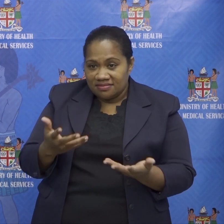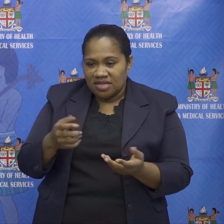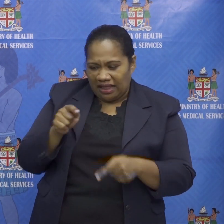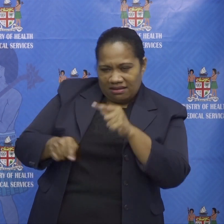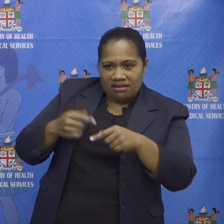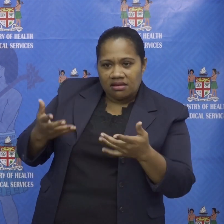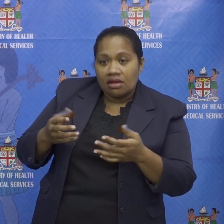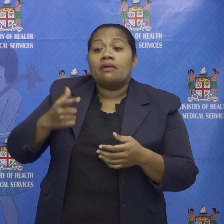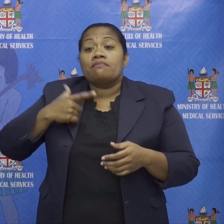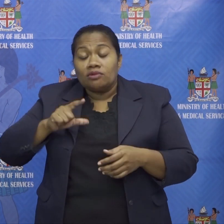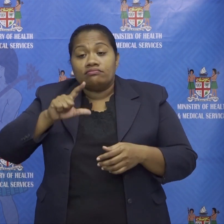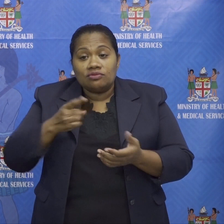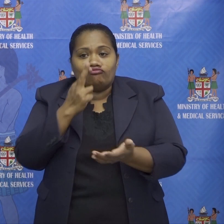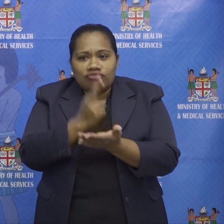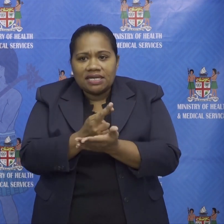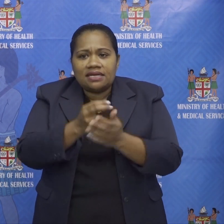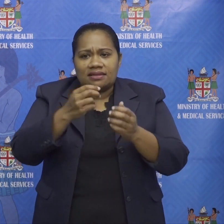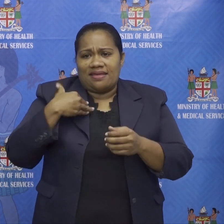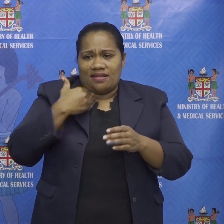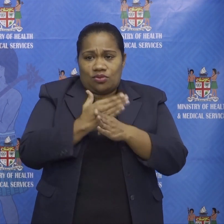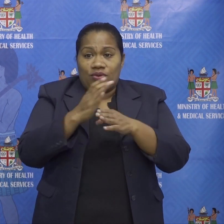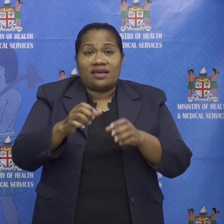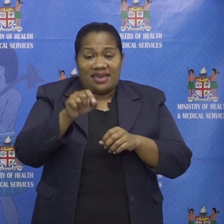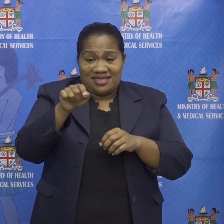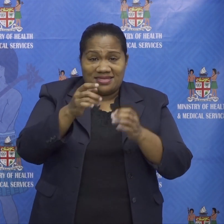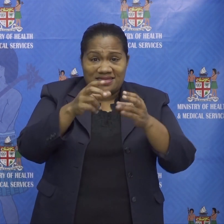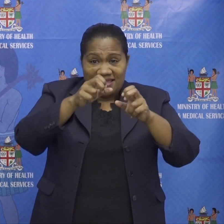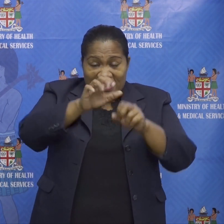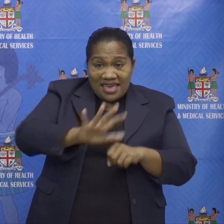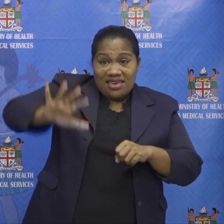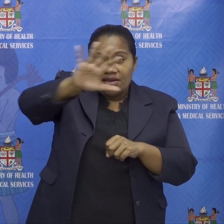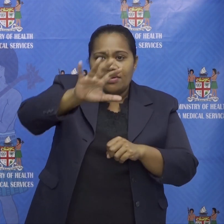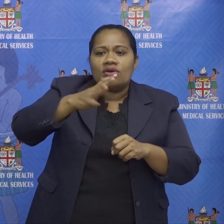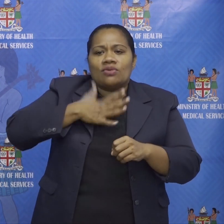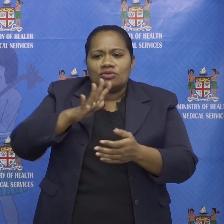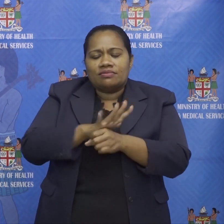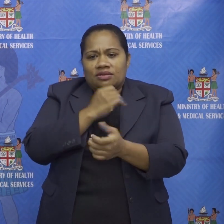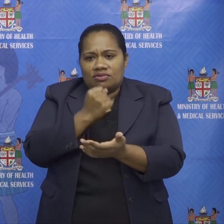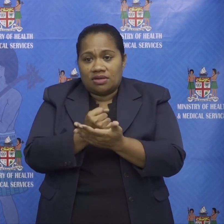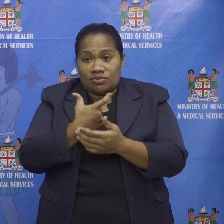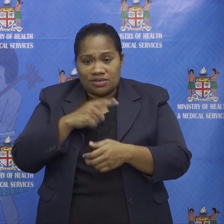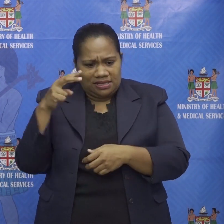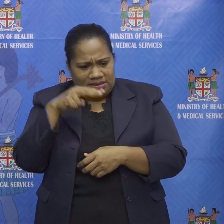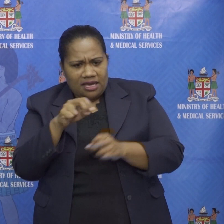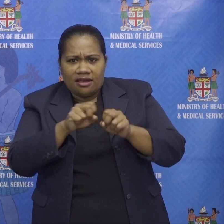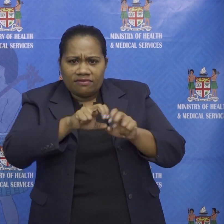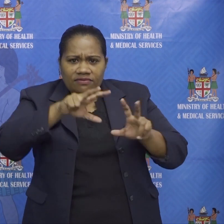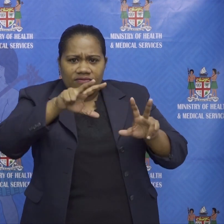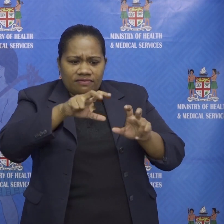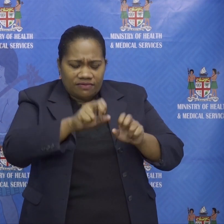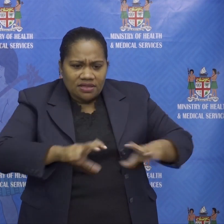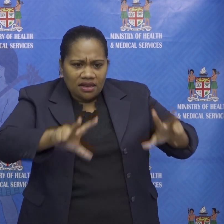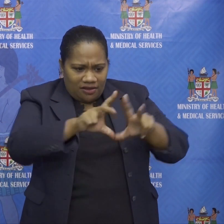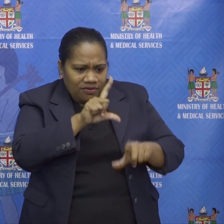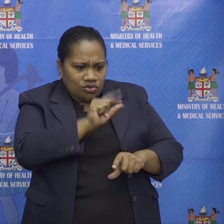areas just want to make sure that they're covering all the bases they can see their colleagues in vitilevu really doing these mass screenings and they want to get on the front foot